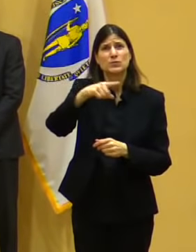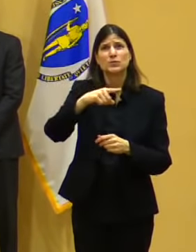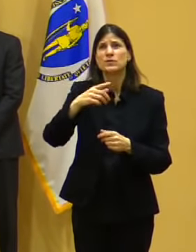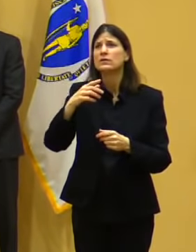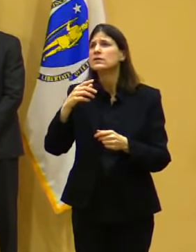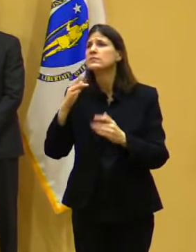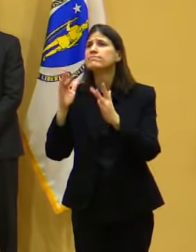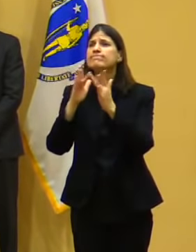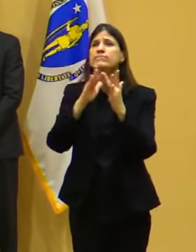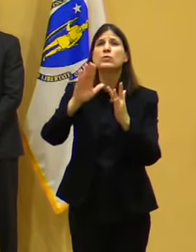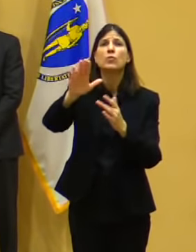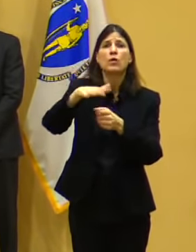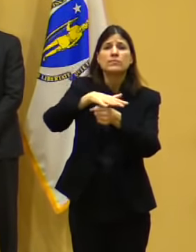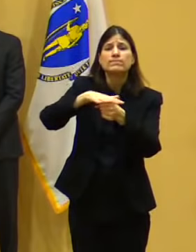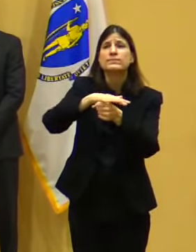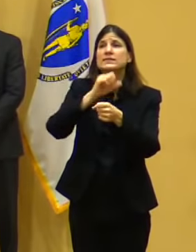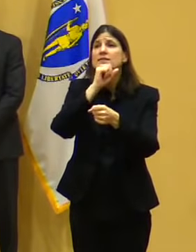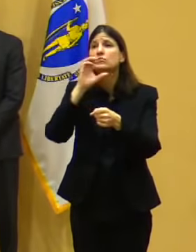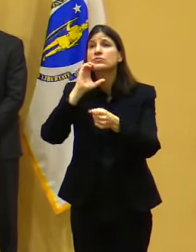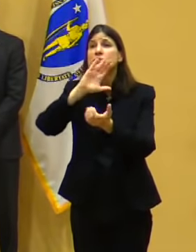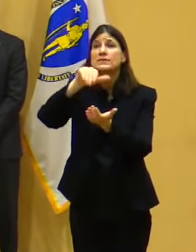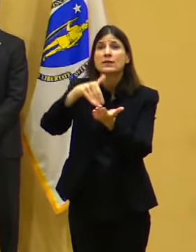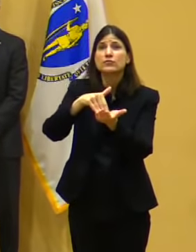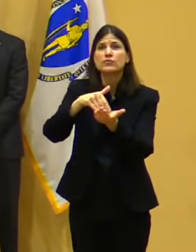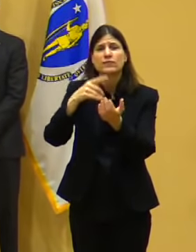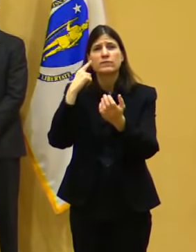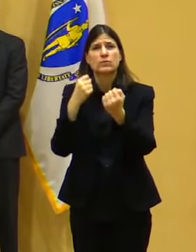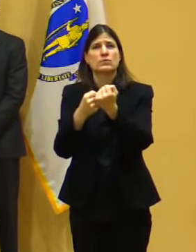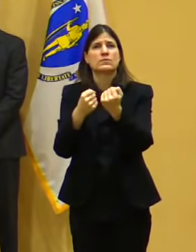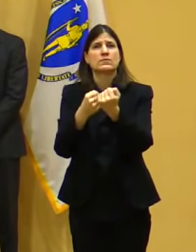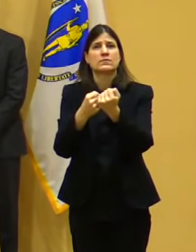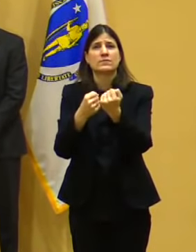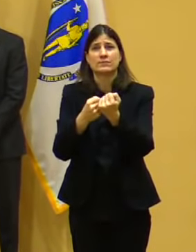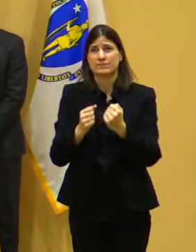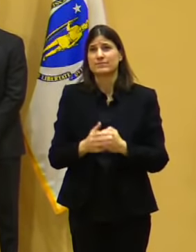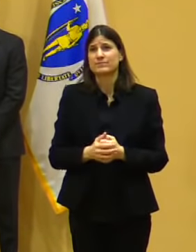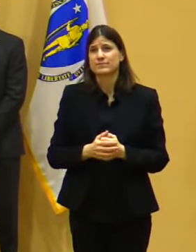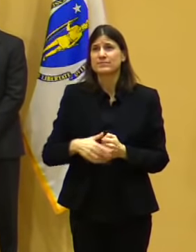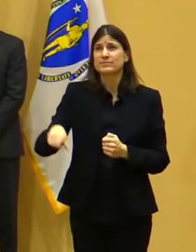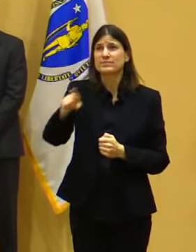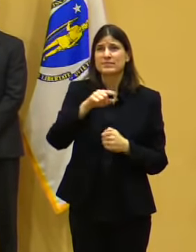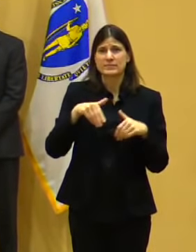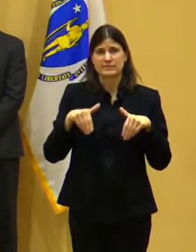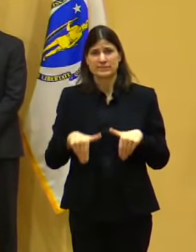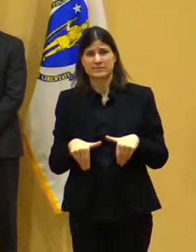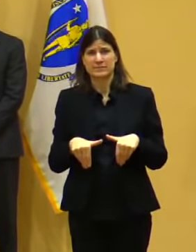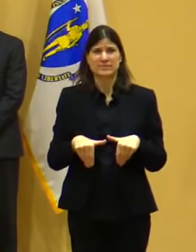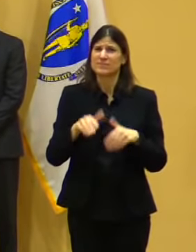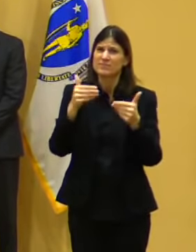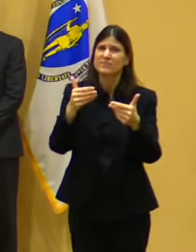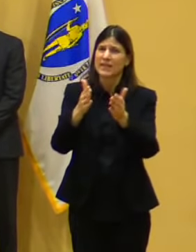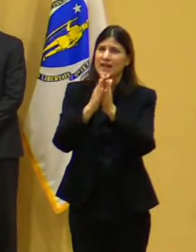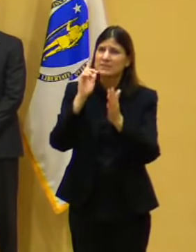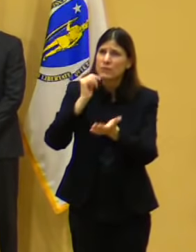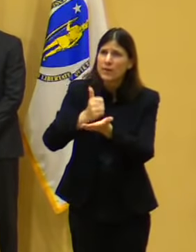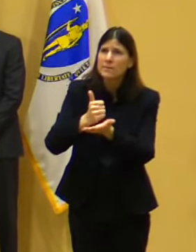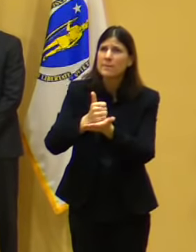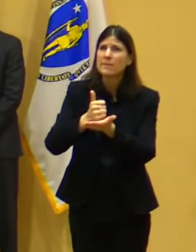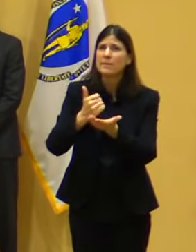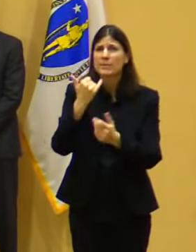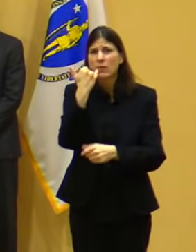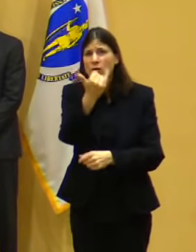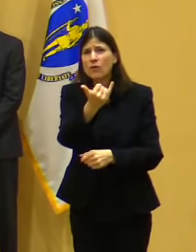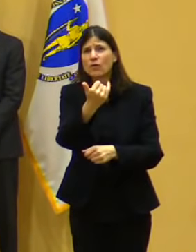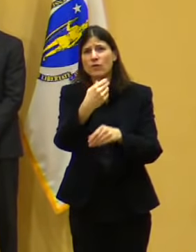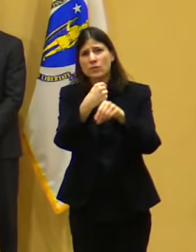your local agencies and really ask for the help that you need. You deserve it. And we really encourage you to schedule your appointment